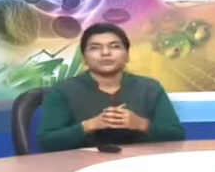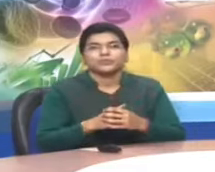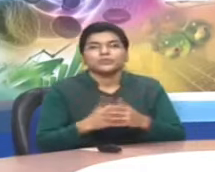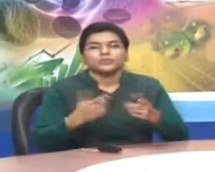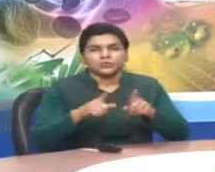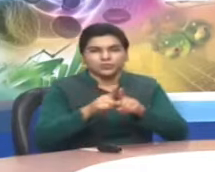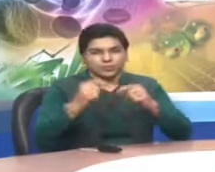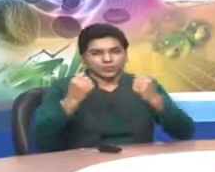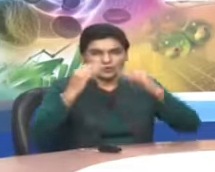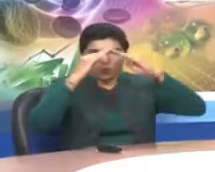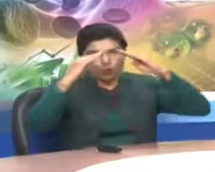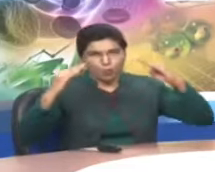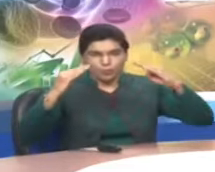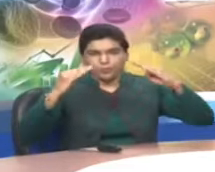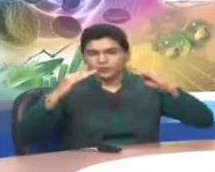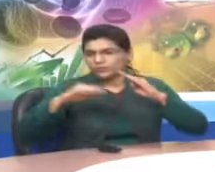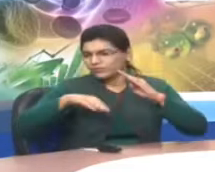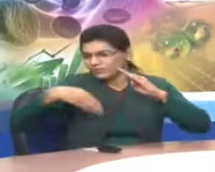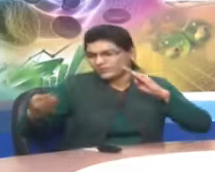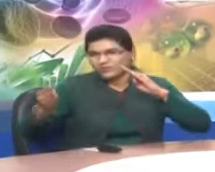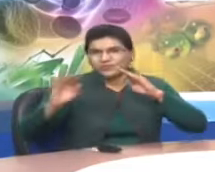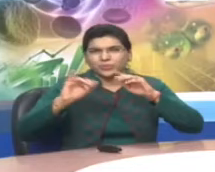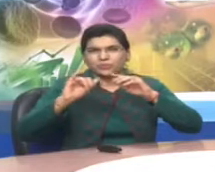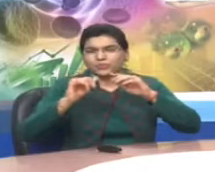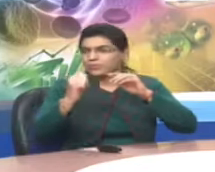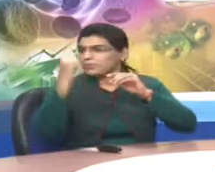Thirteenth word is garage. Thirteenth